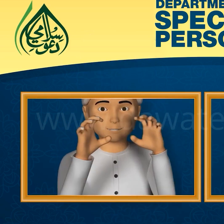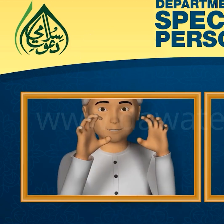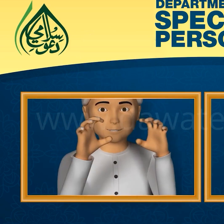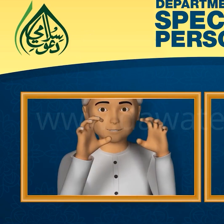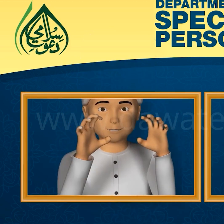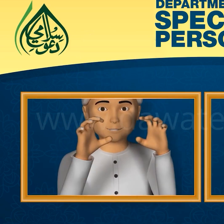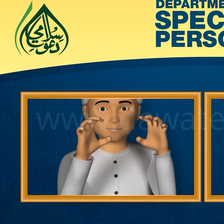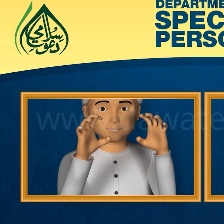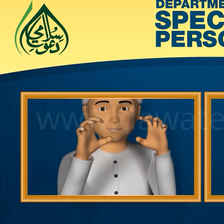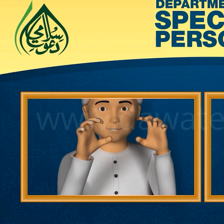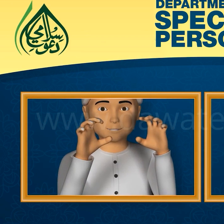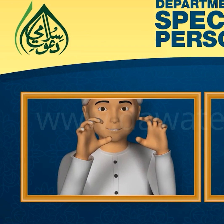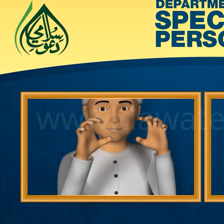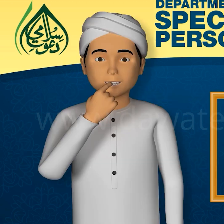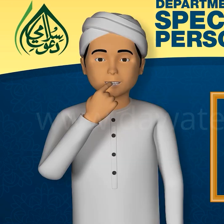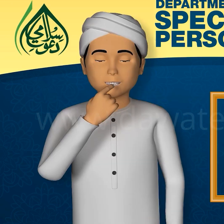Peetka Shadid Dard,